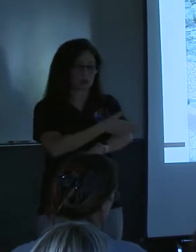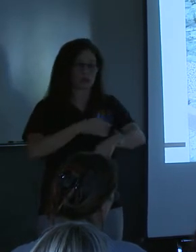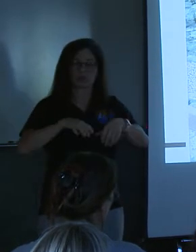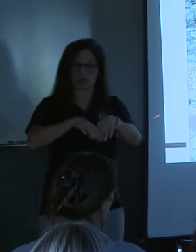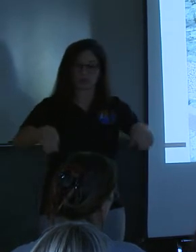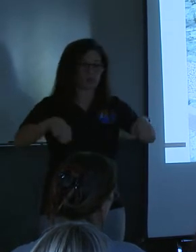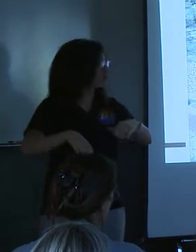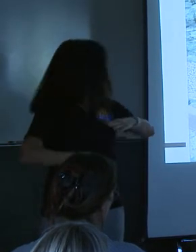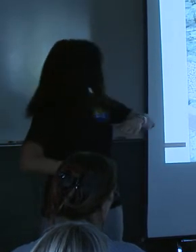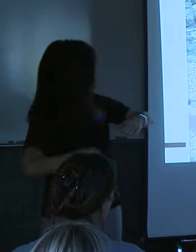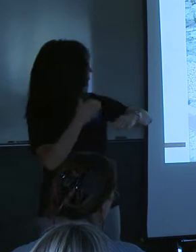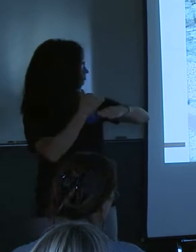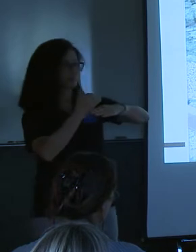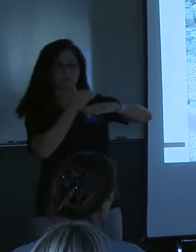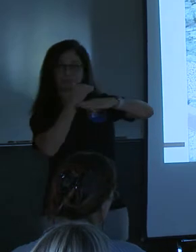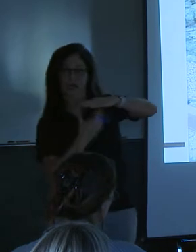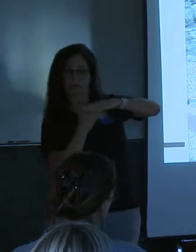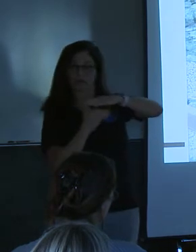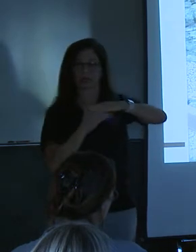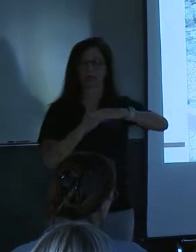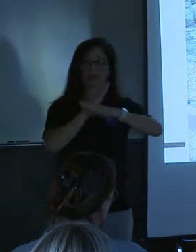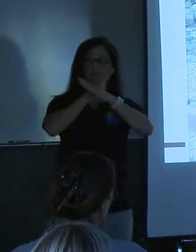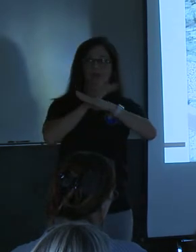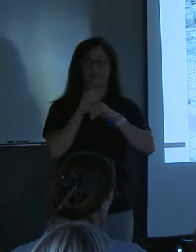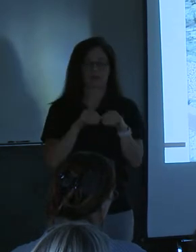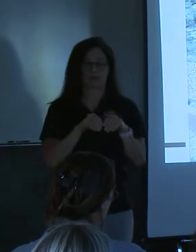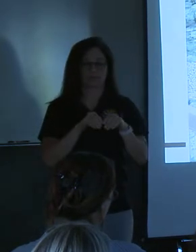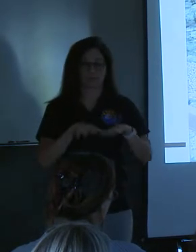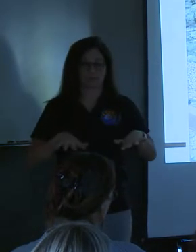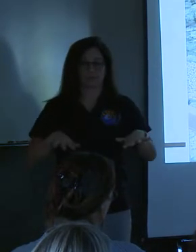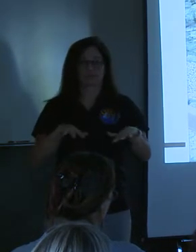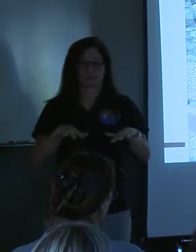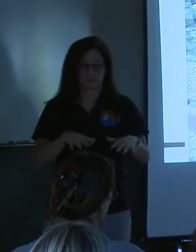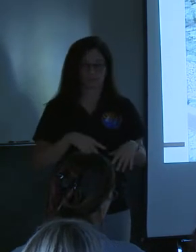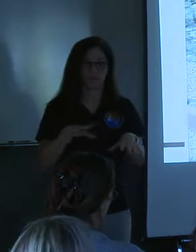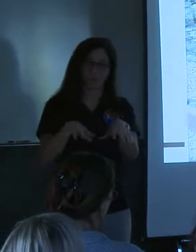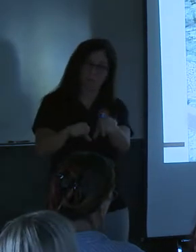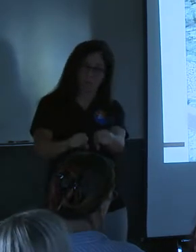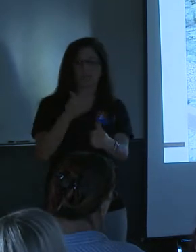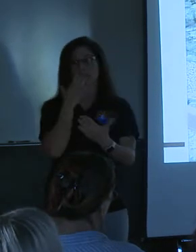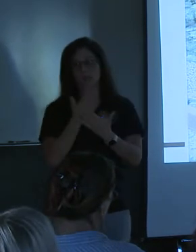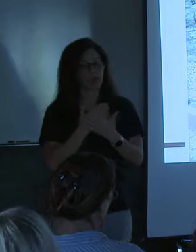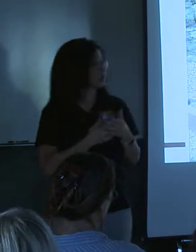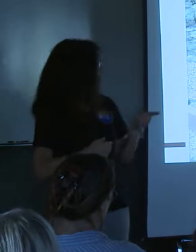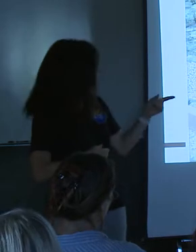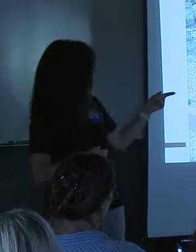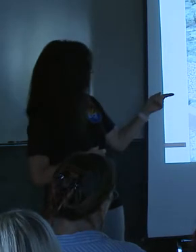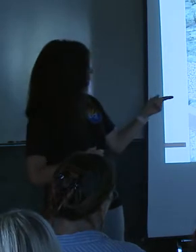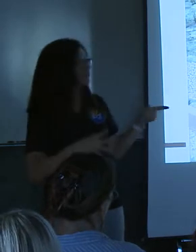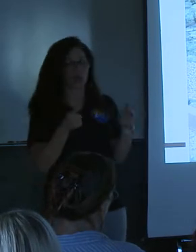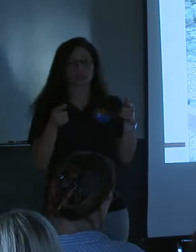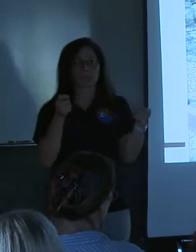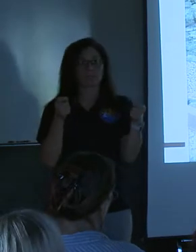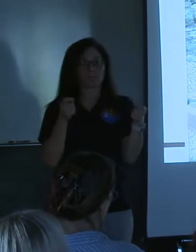of this, uh, fan to keep it from cutting down. And it held together pretty well. So this isn't a mitigated watershed.